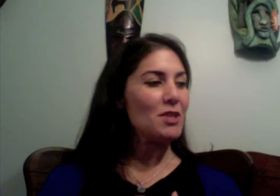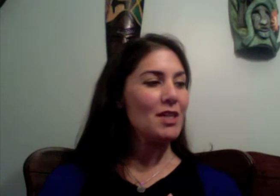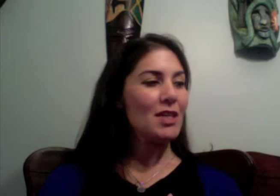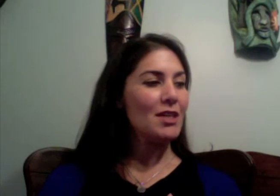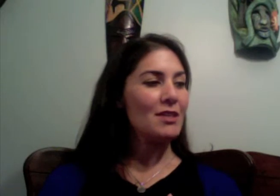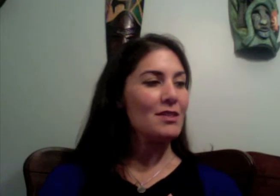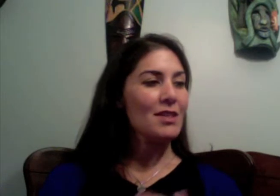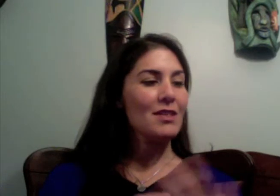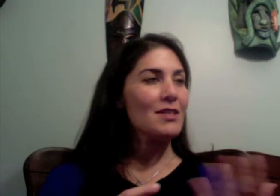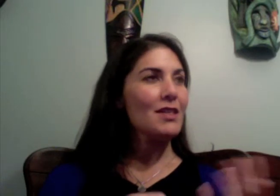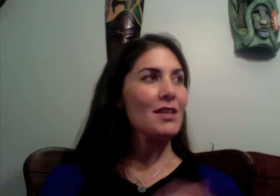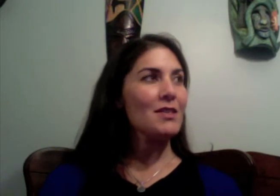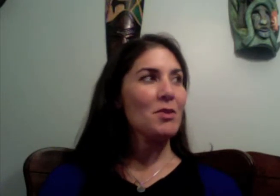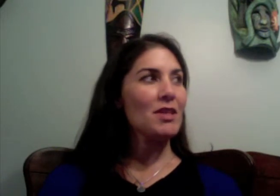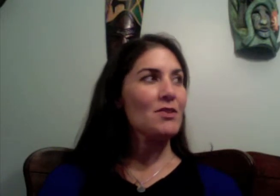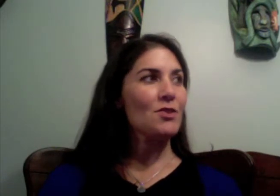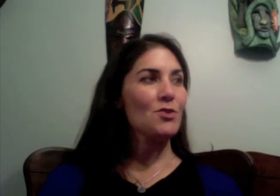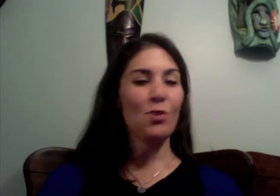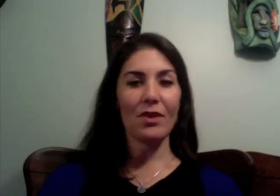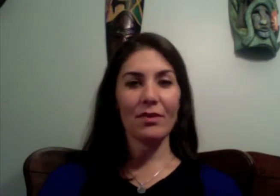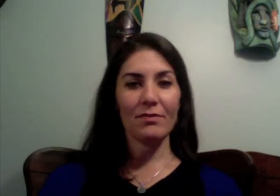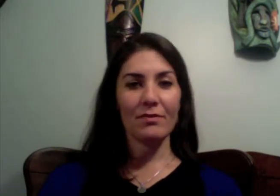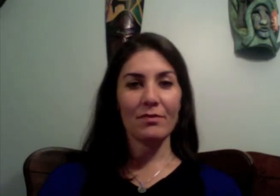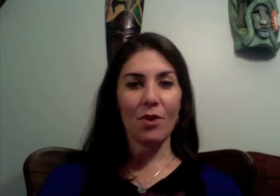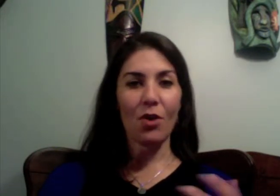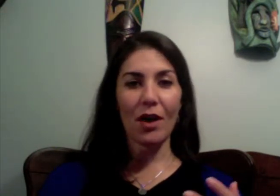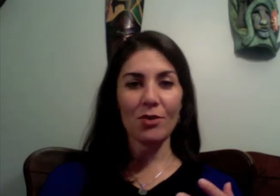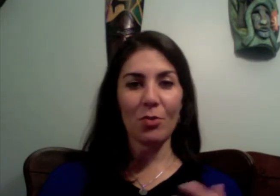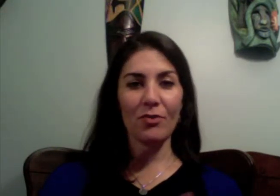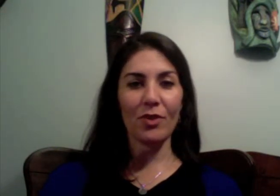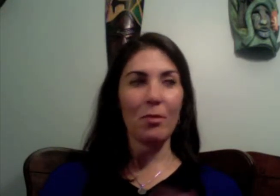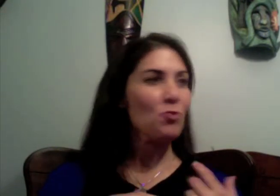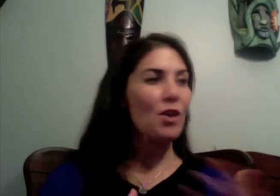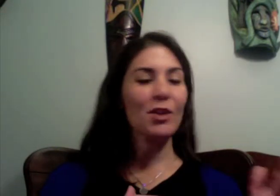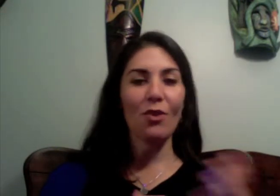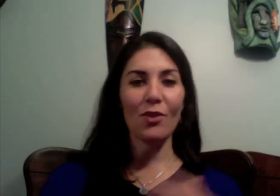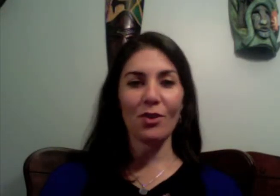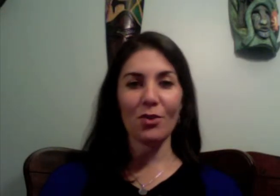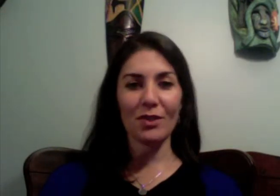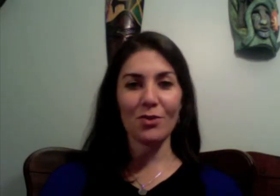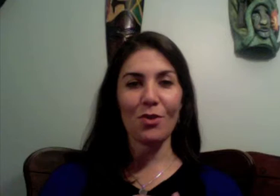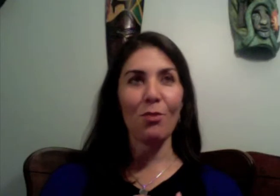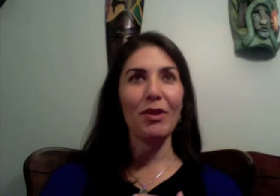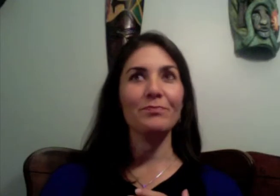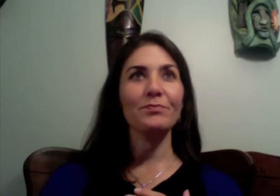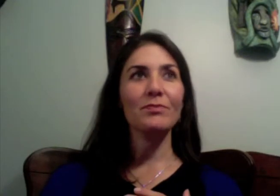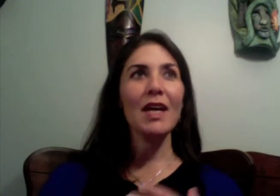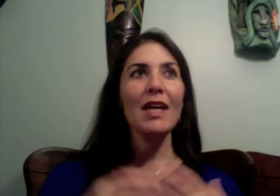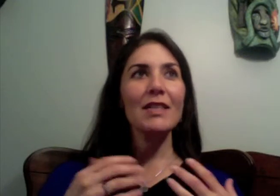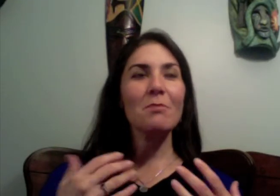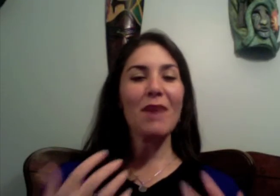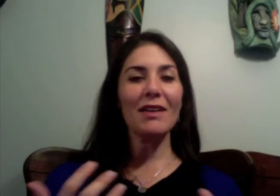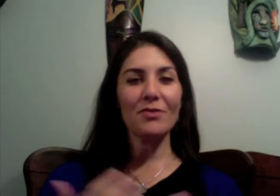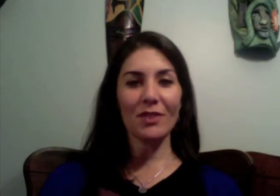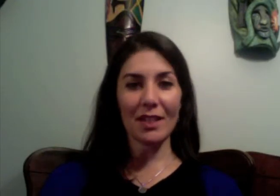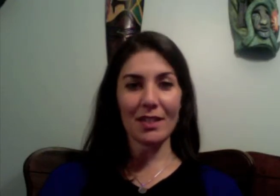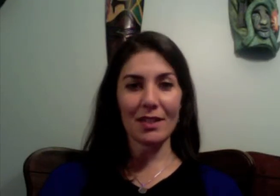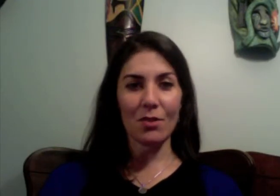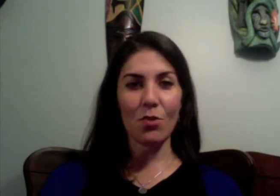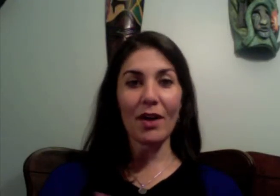is seeing that someone needs the door held open for them and running over and holding the door open it's a mindfulness it's a walking